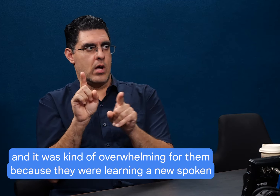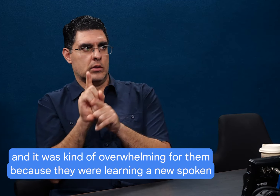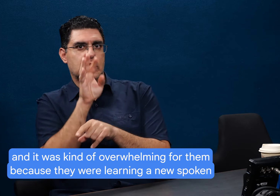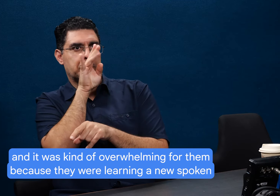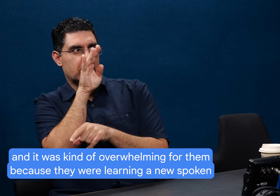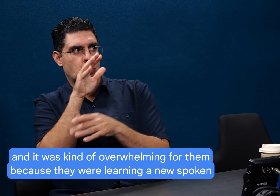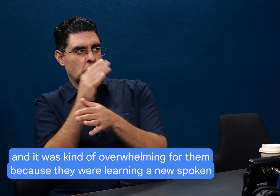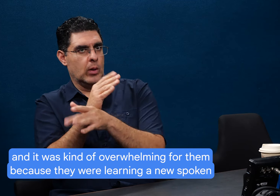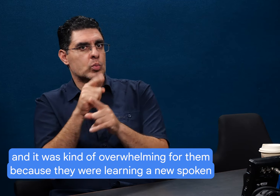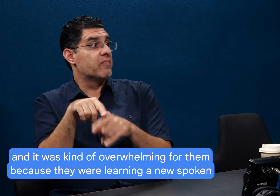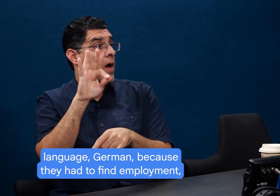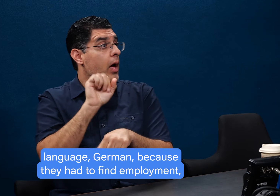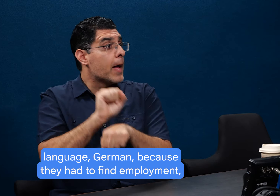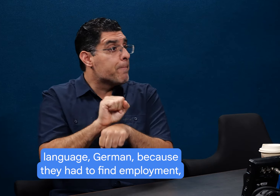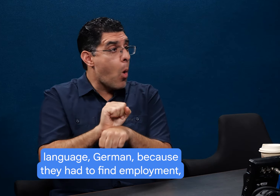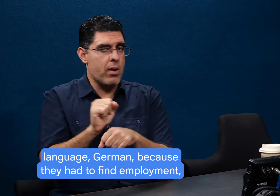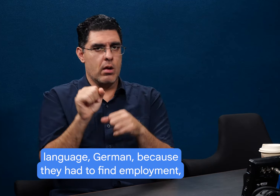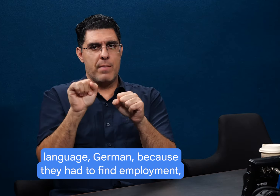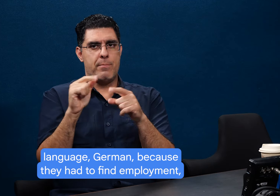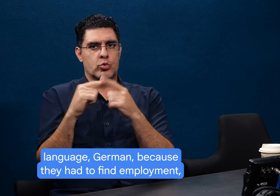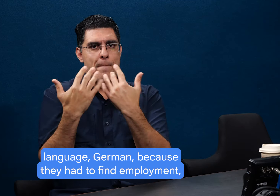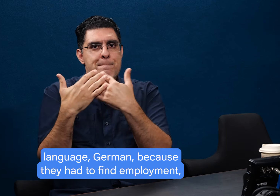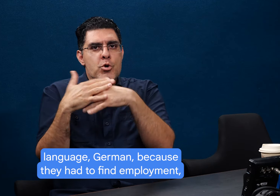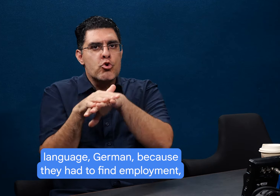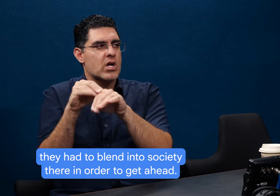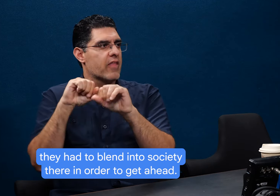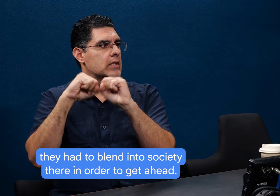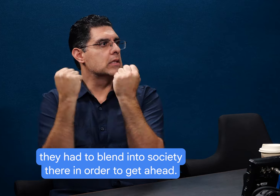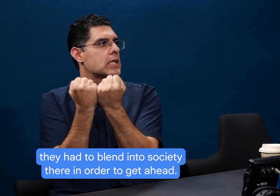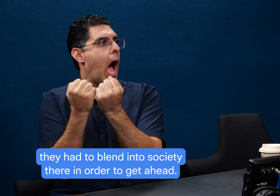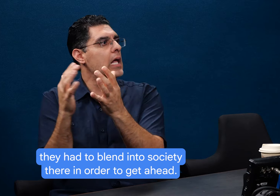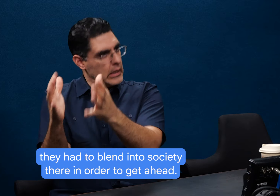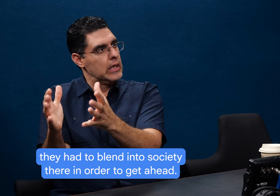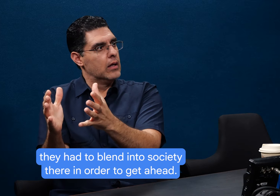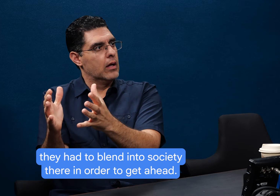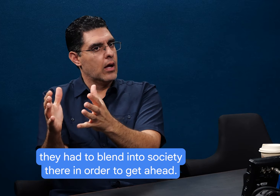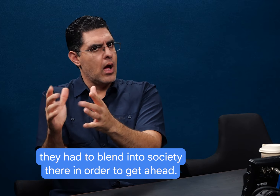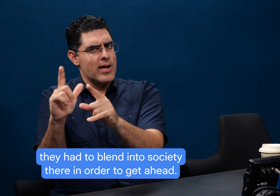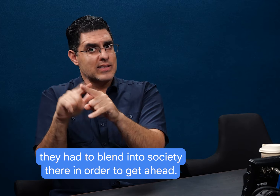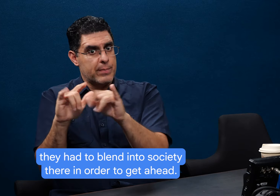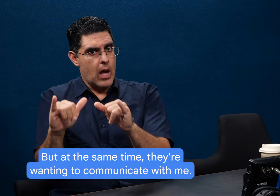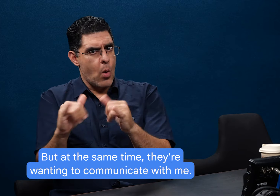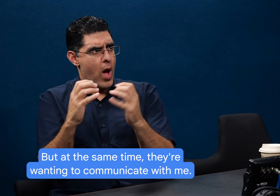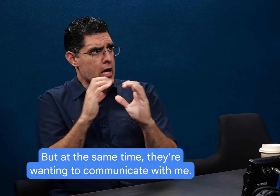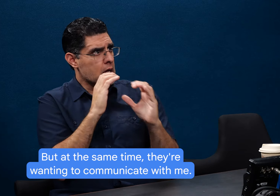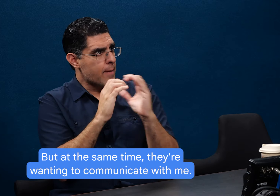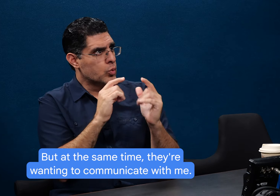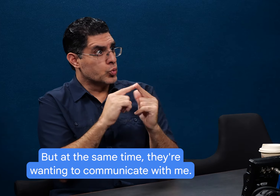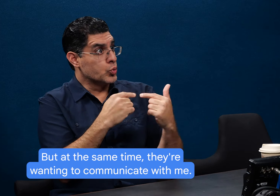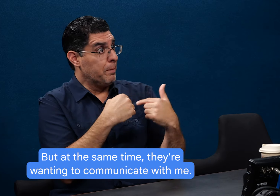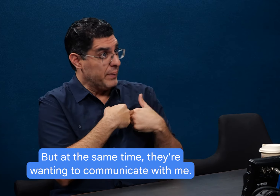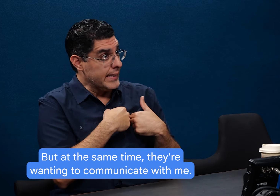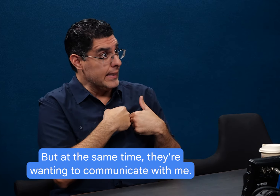for them because they were learning a new spoken language, German, because they had to find employment, they had to blend into society there in order to get ahead, but at the same